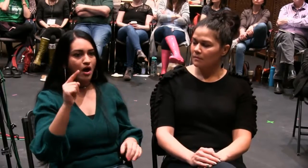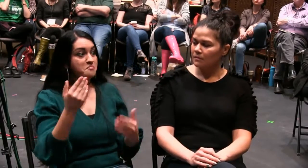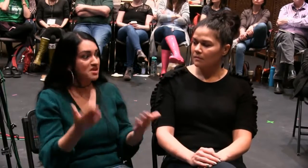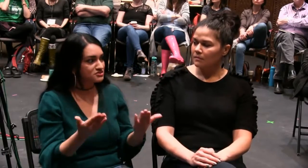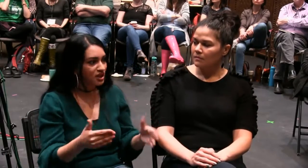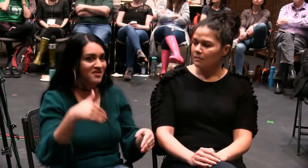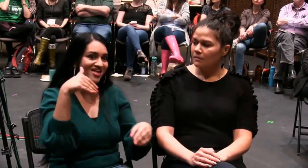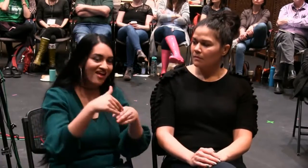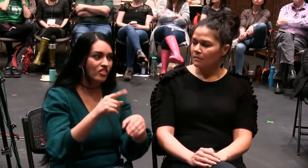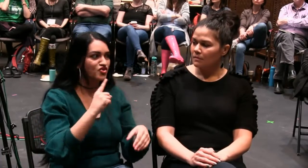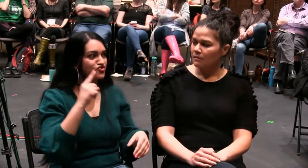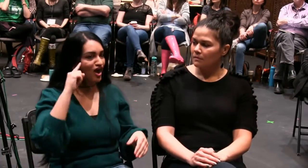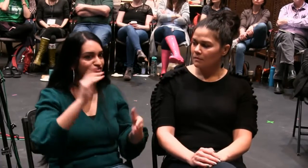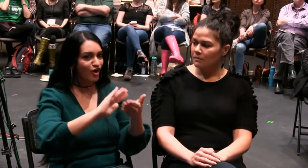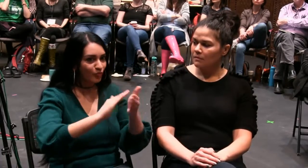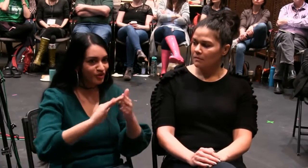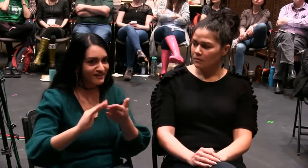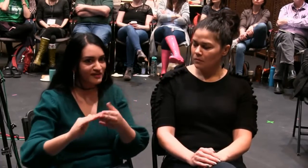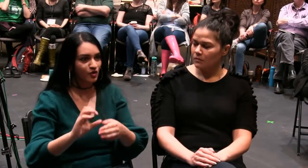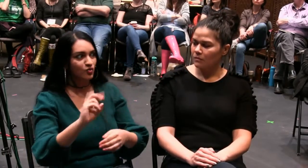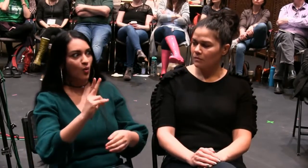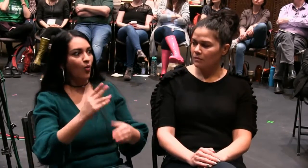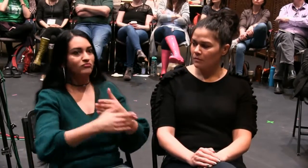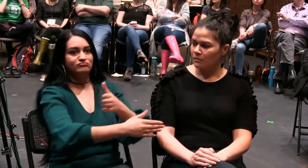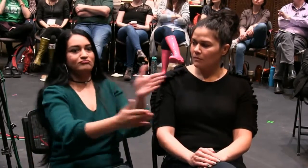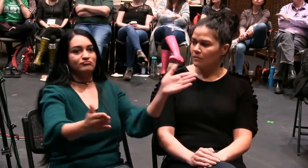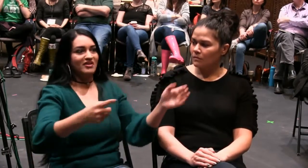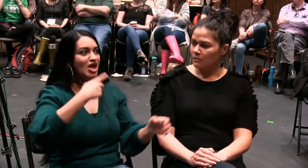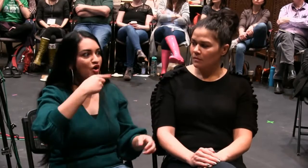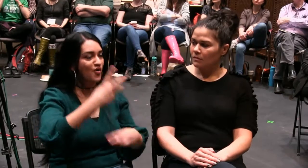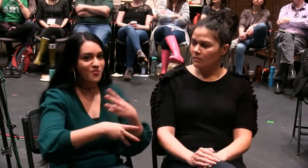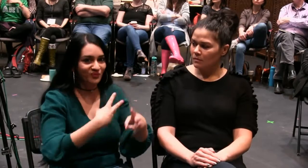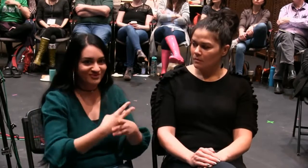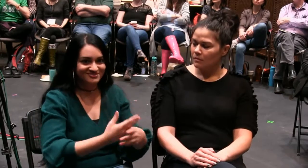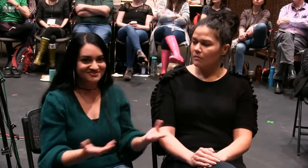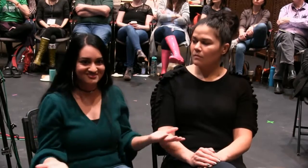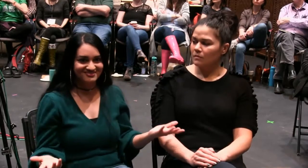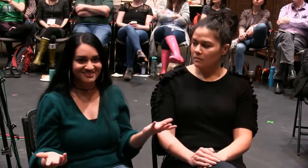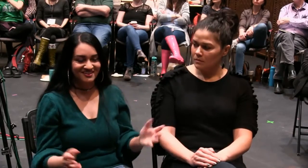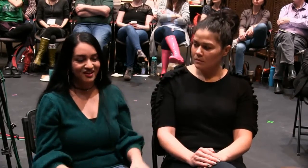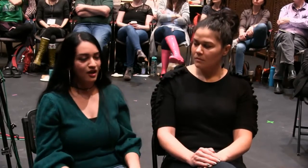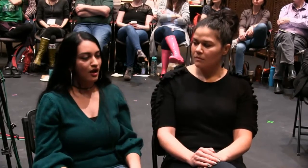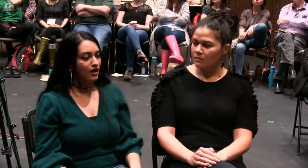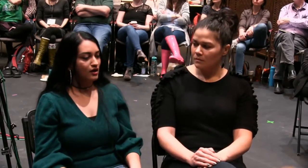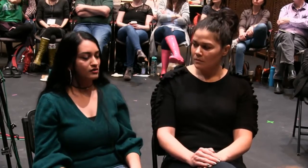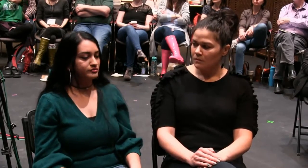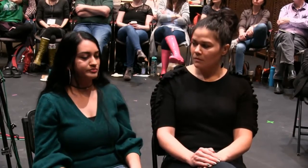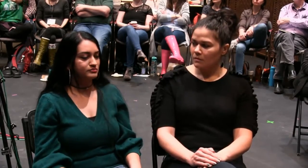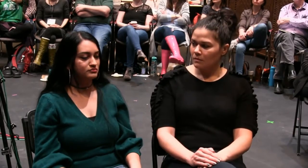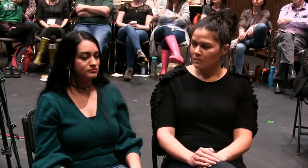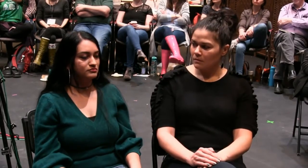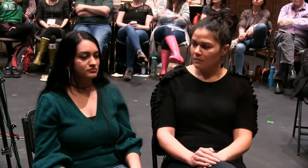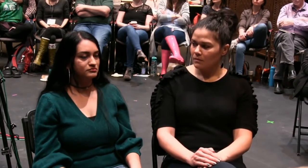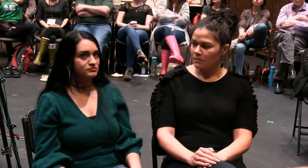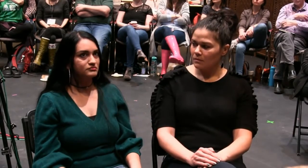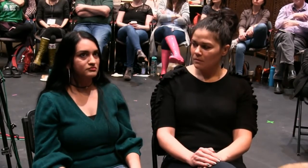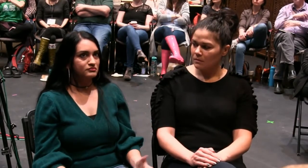there's no positive representation of Muslim deaf people or even in the wider